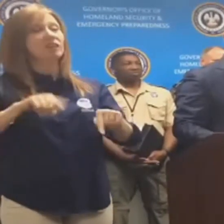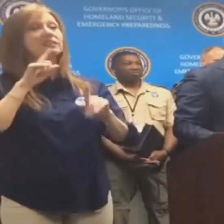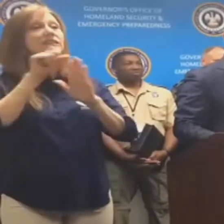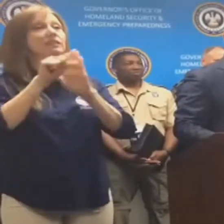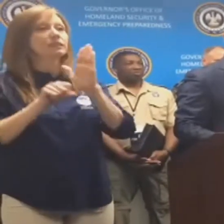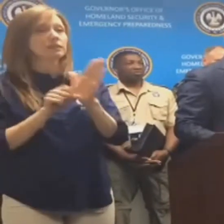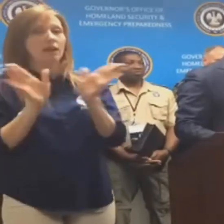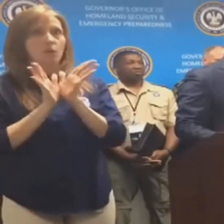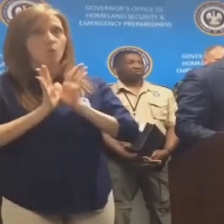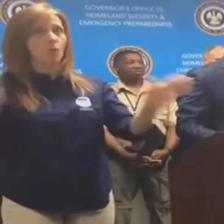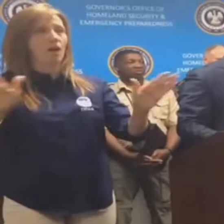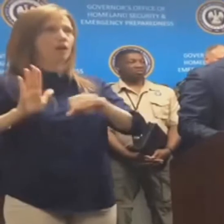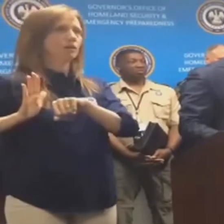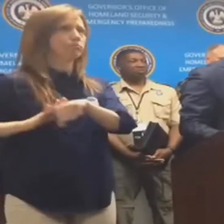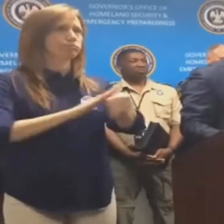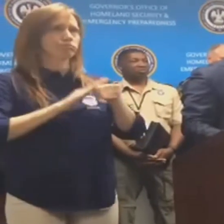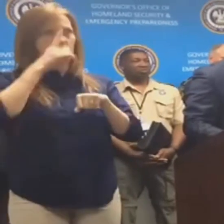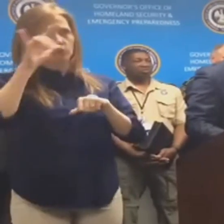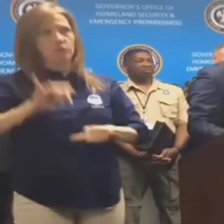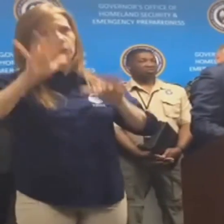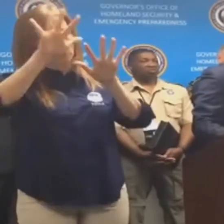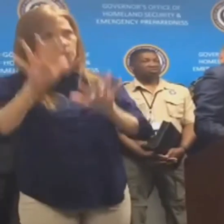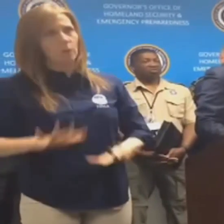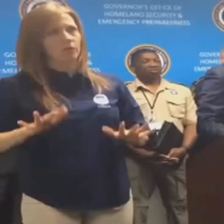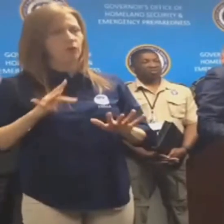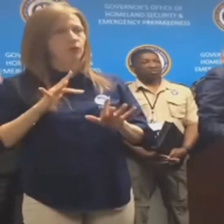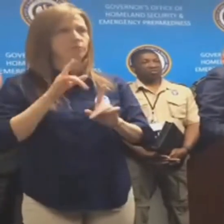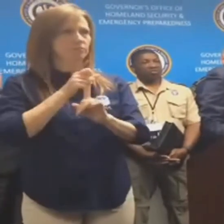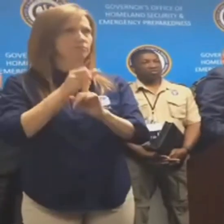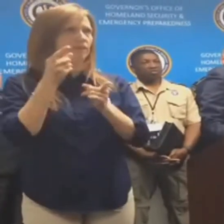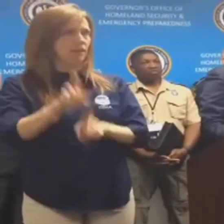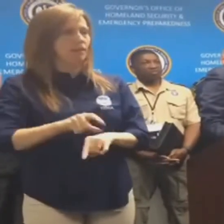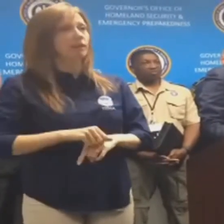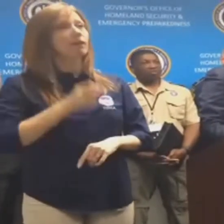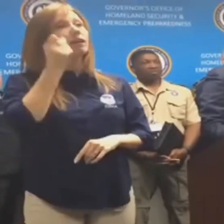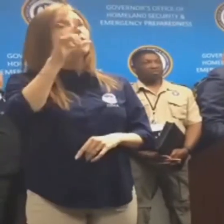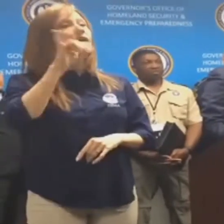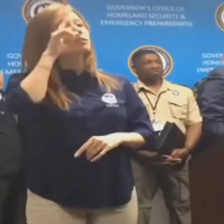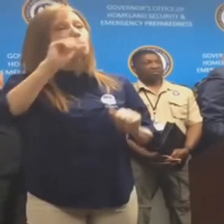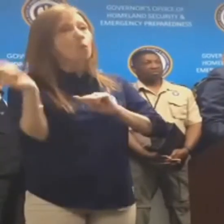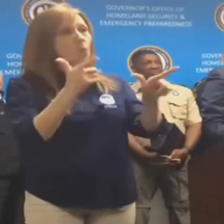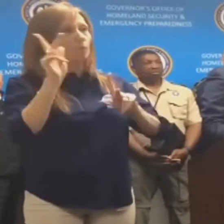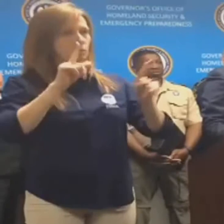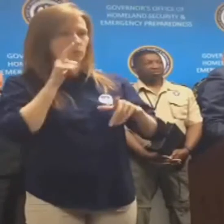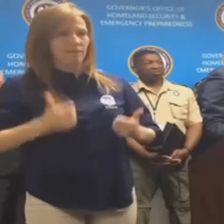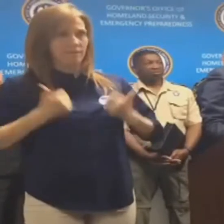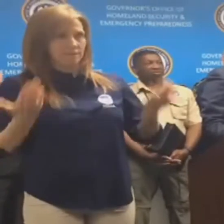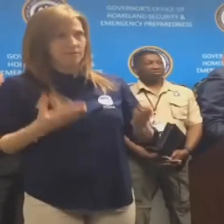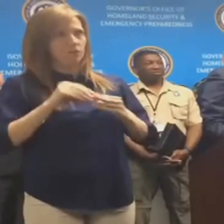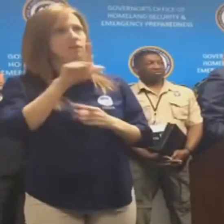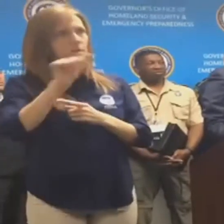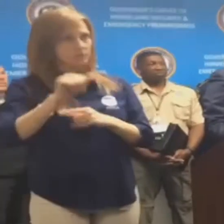that a little differently. This is a statewide weather event. And this information that we're putting out right now in this briefing